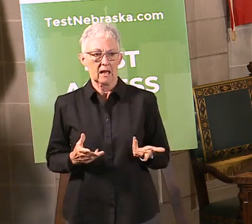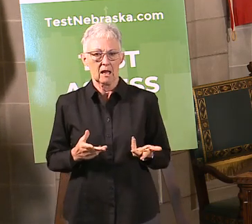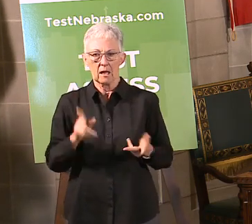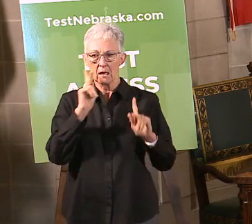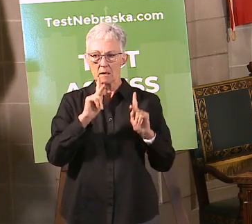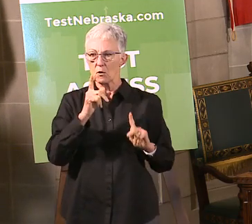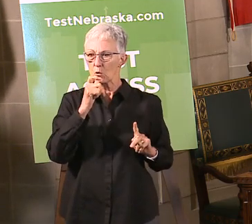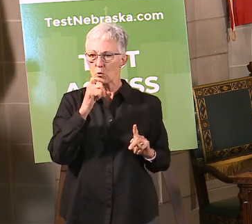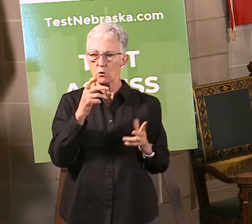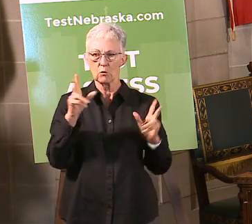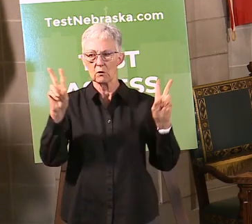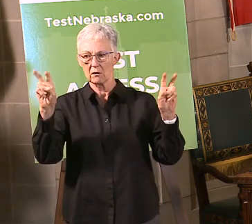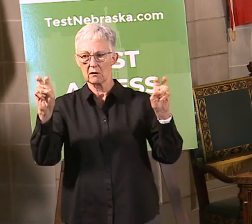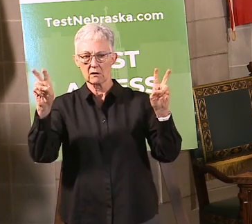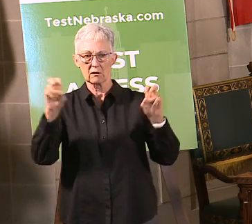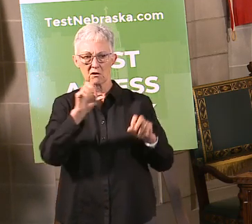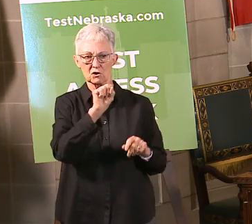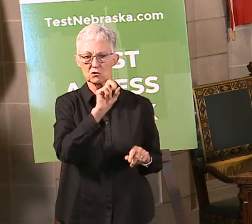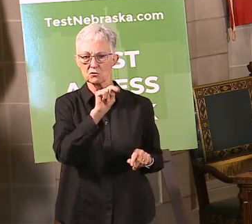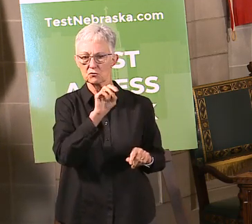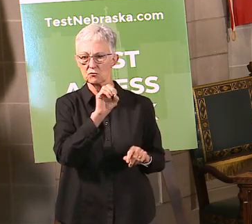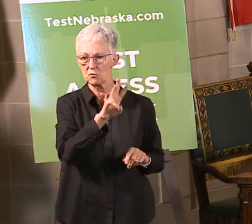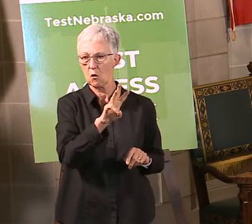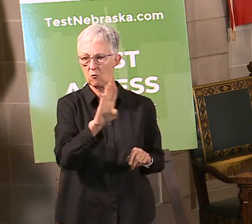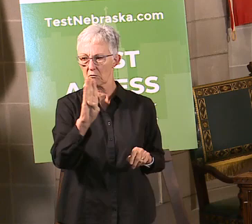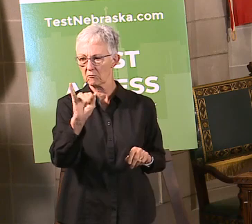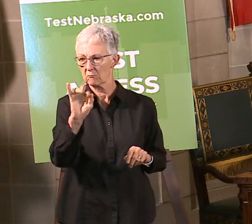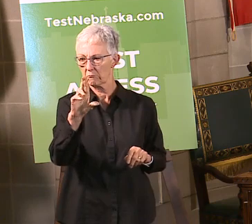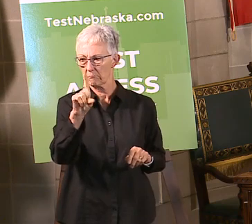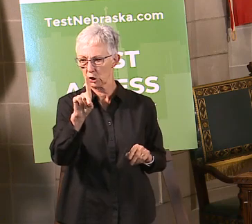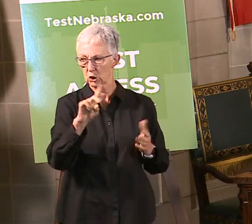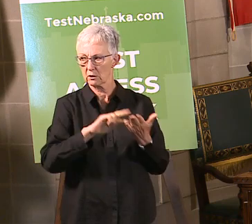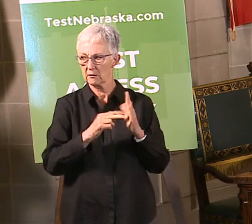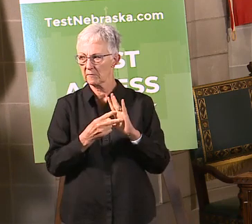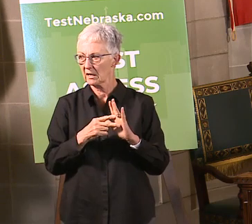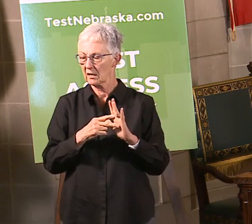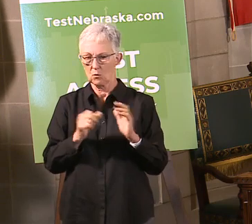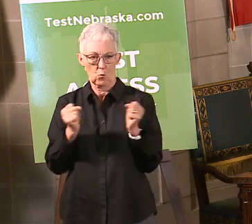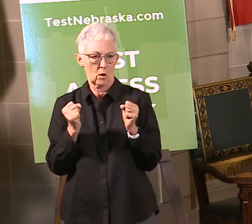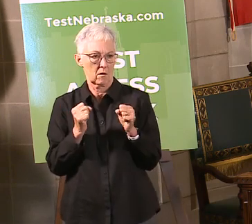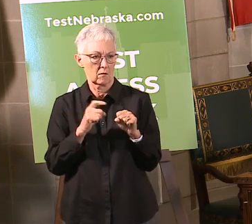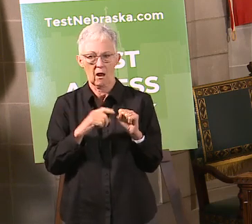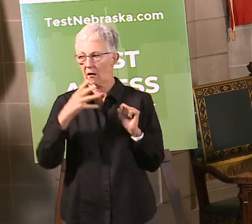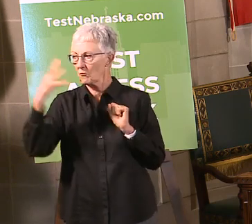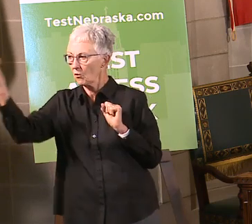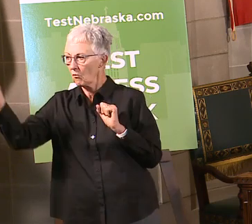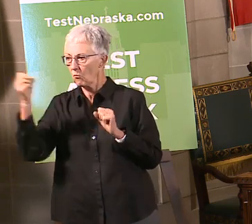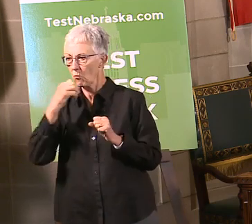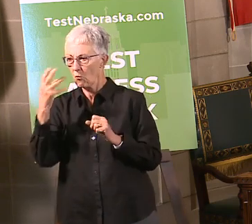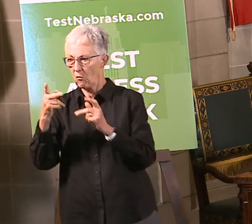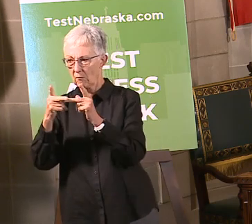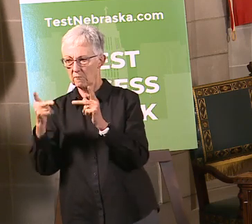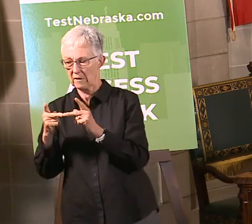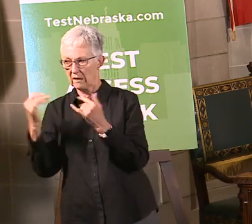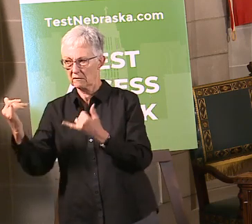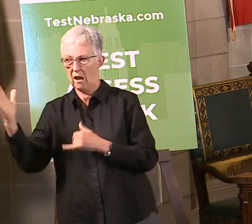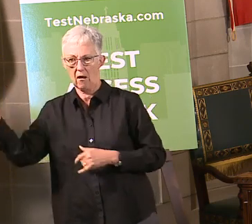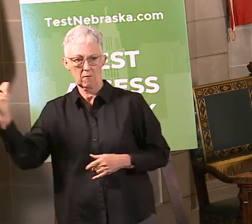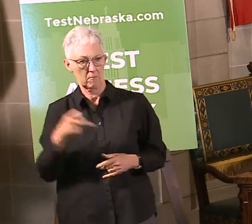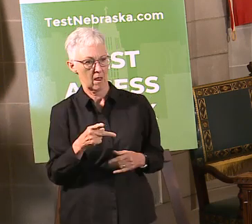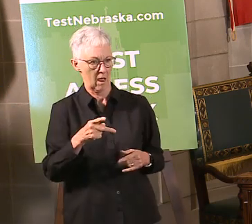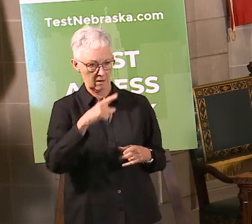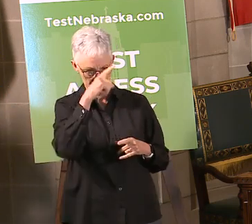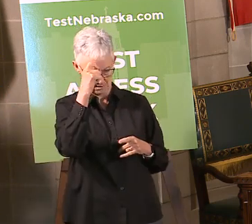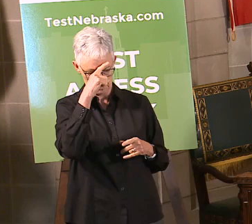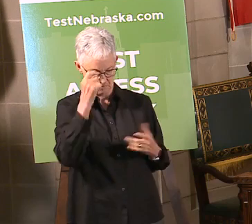coming up here, coming back from Florida or Arizona, for example, and you're coming back to Nebraska, that you quarantine for two weeks. If you